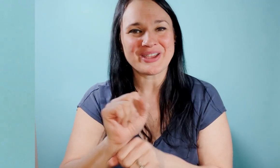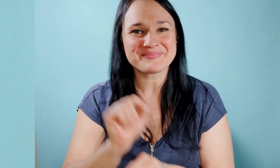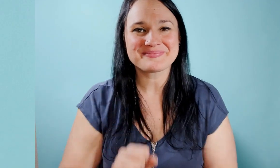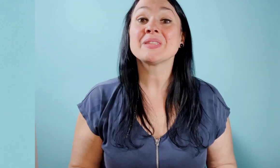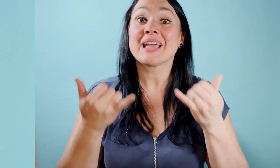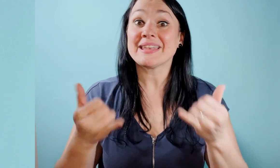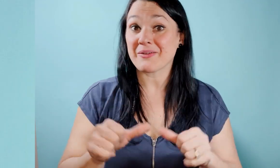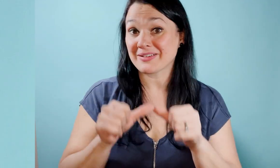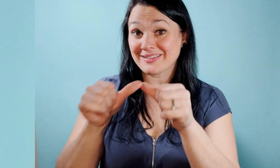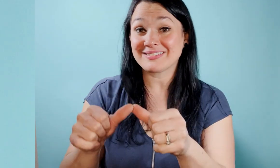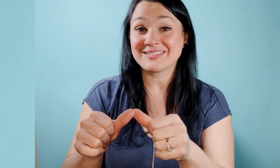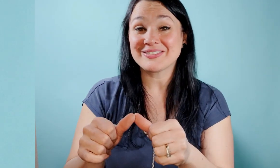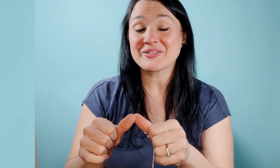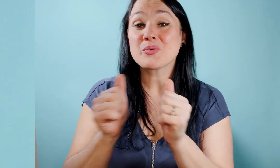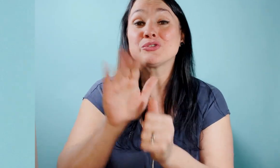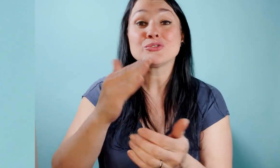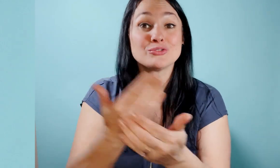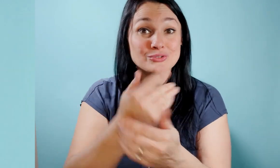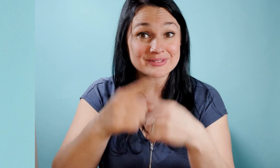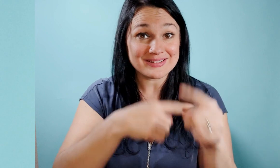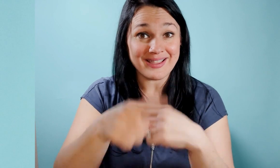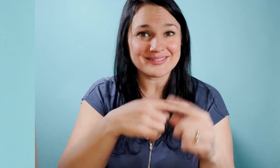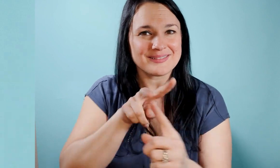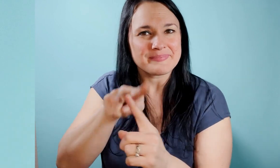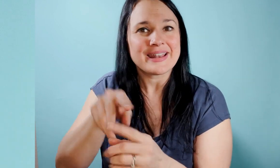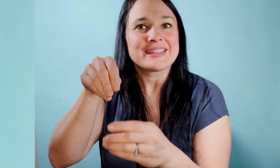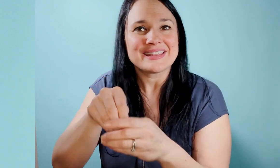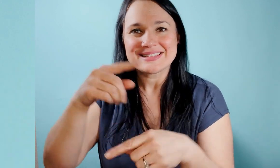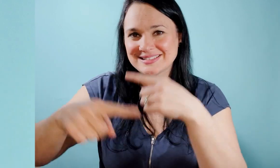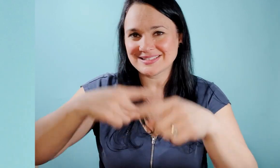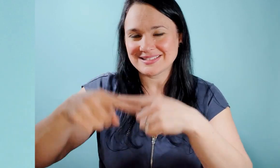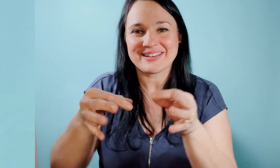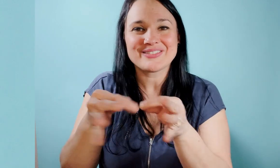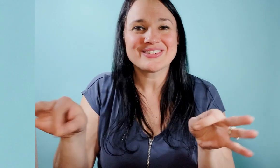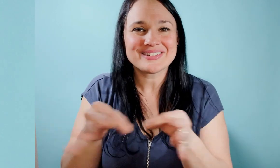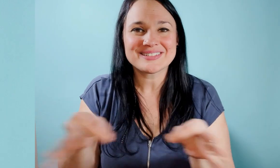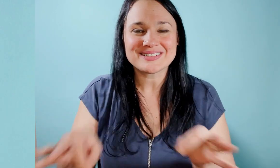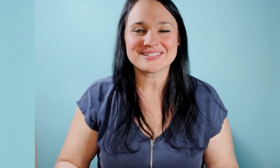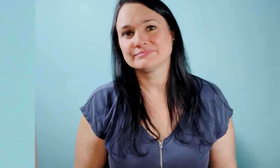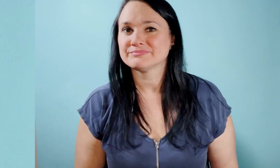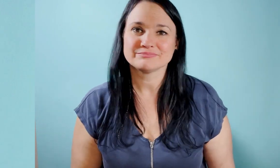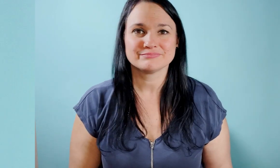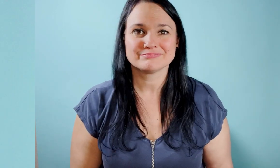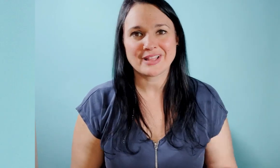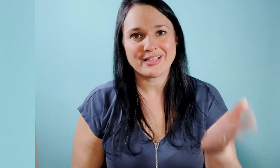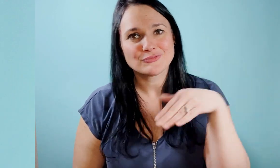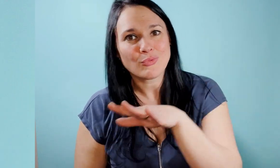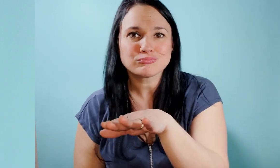you hands waving good job now let's continue with your new signs and apply them into signed phrases so